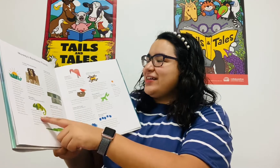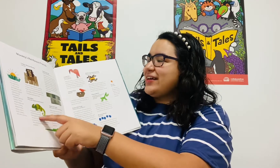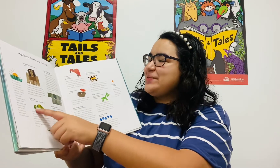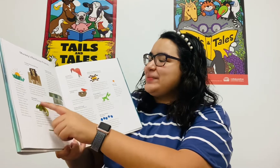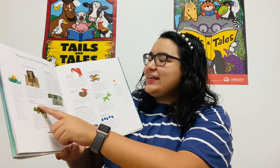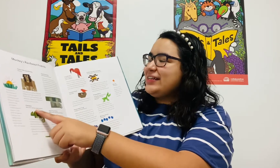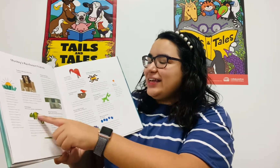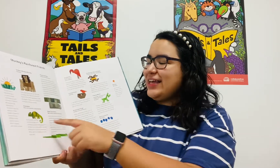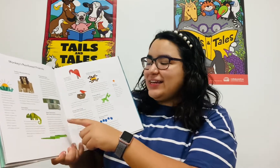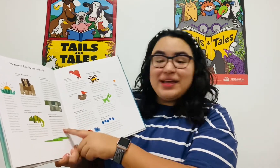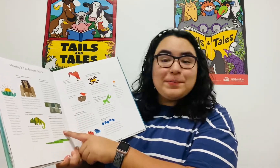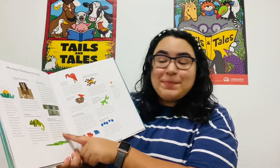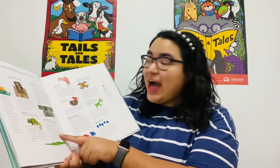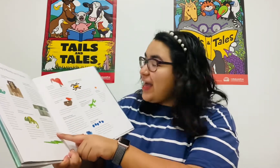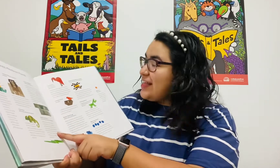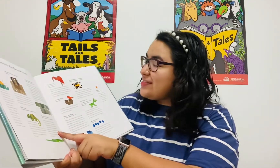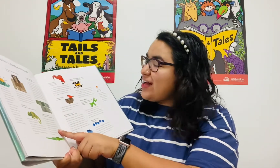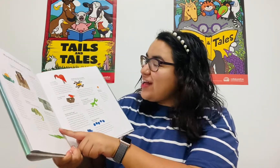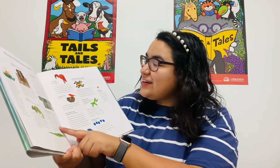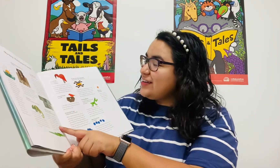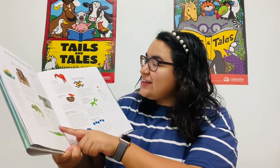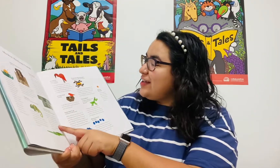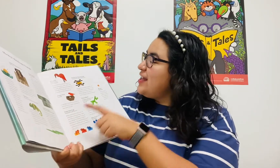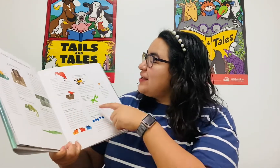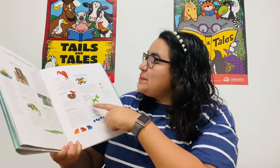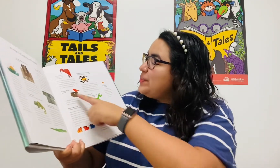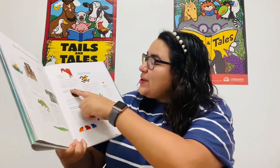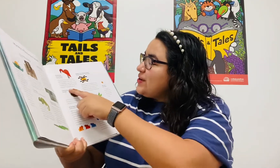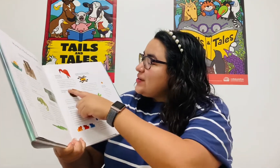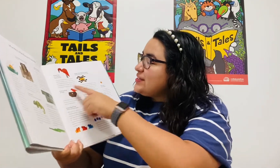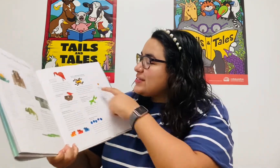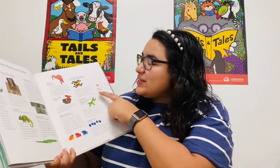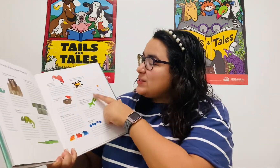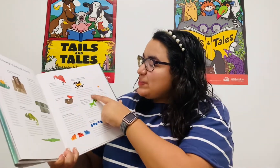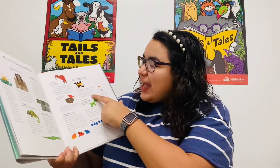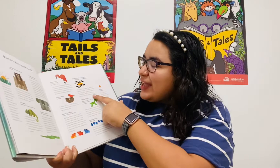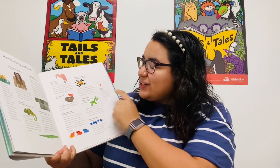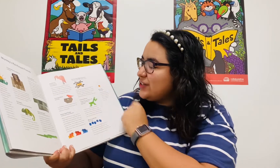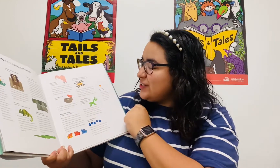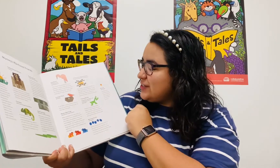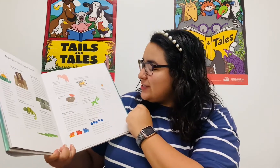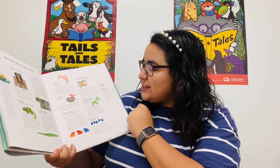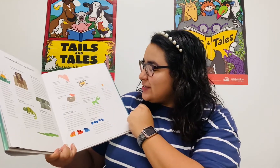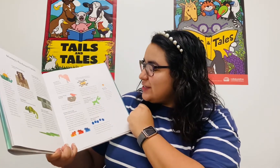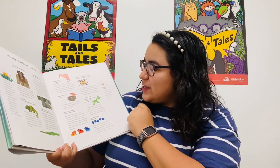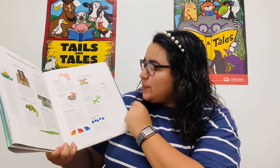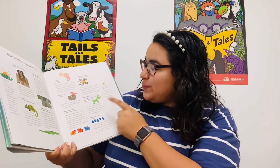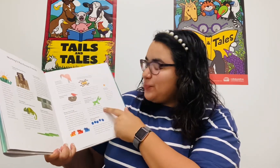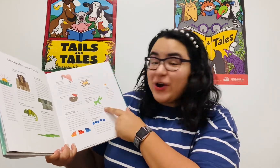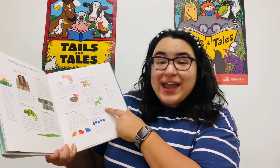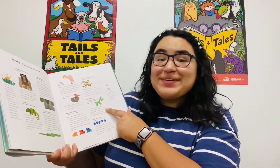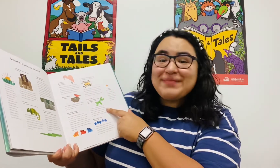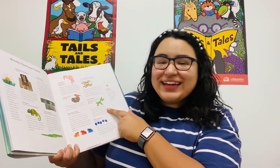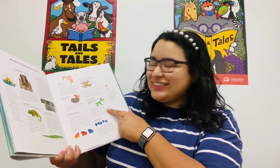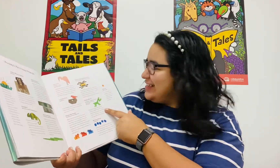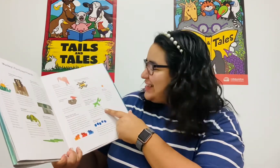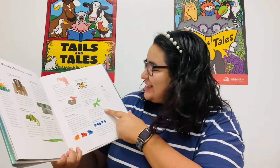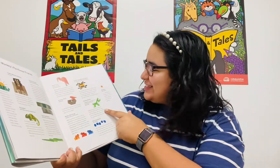the chameleon, python, birds, spiders, praying mantis,